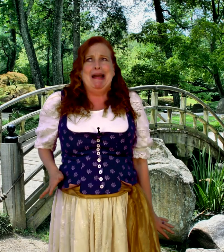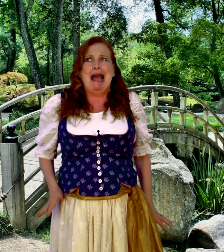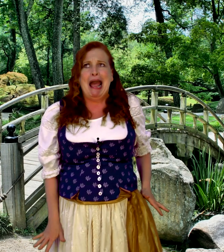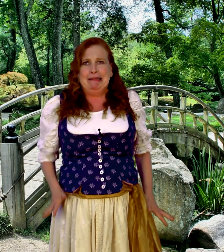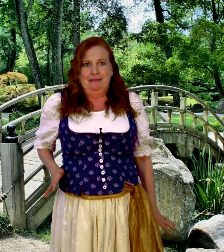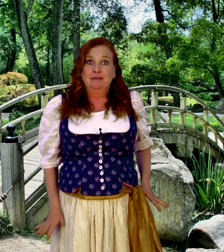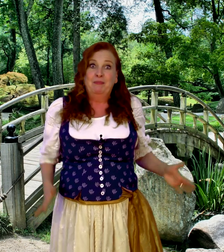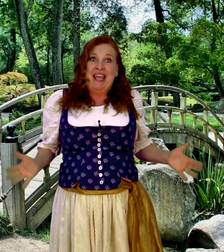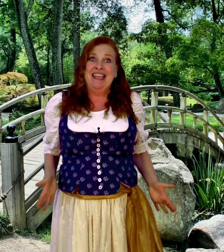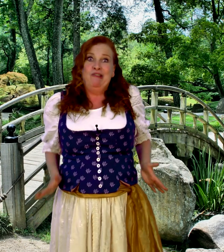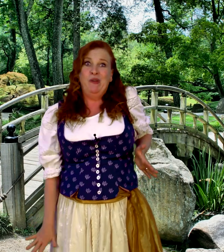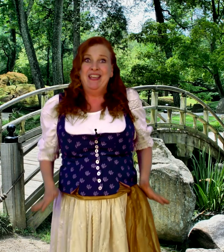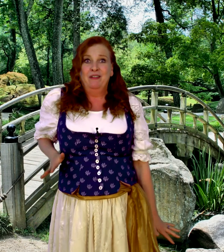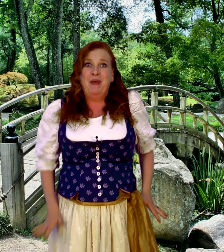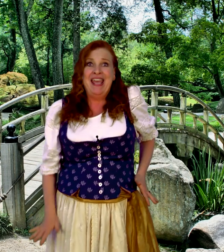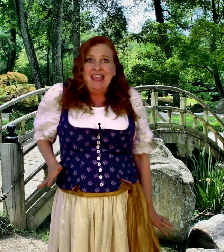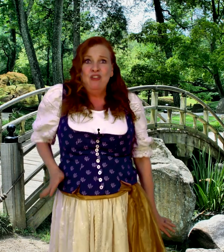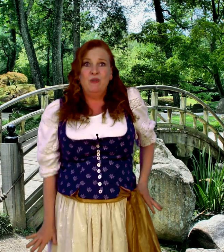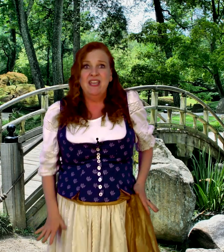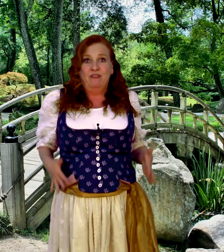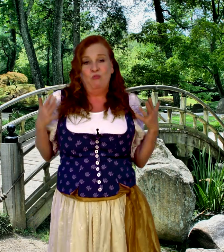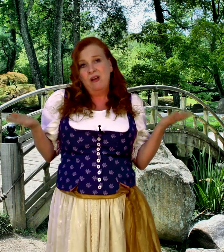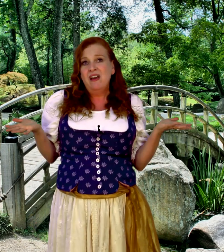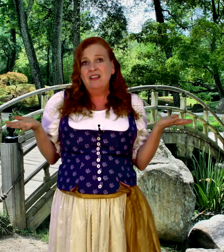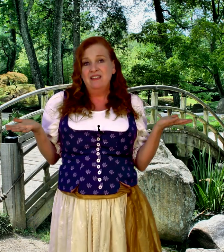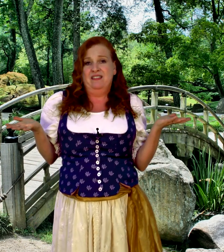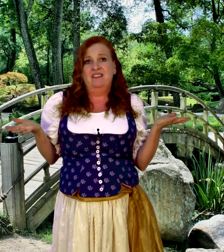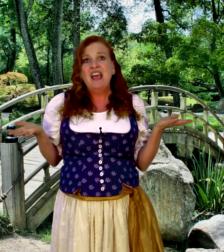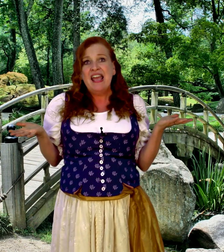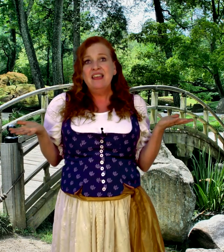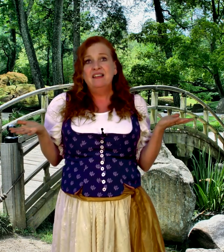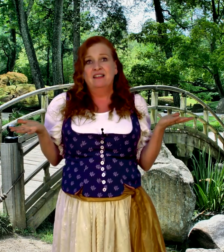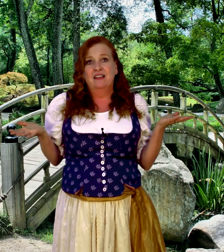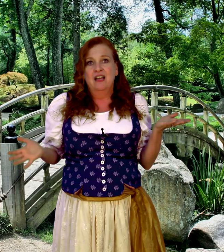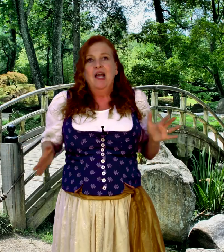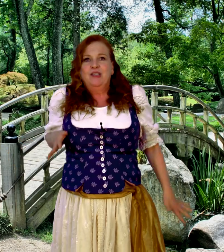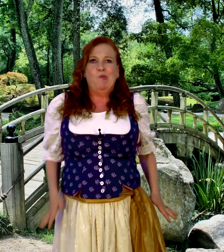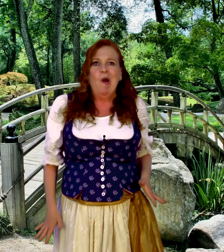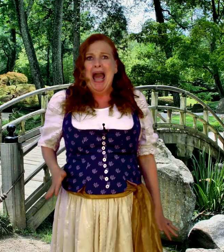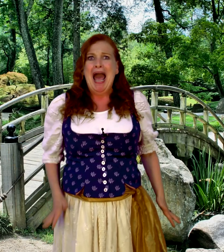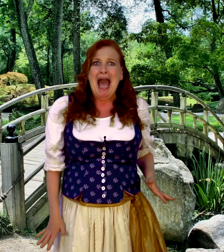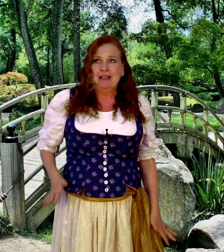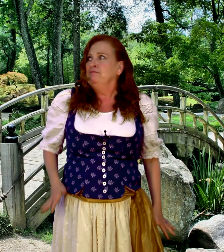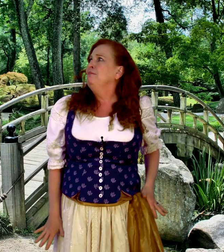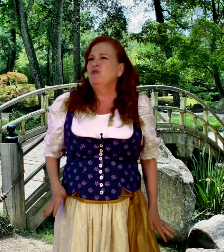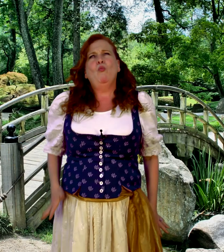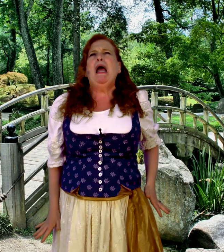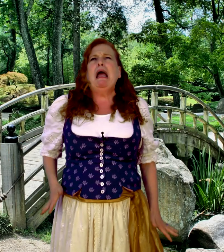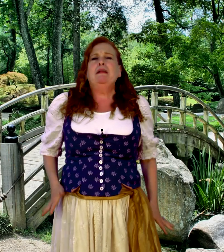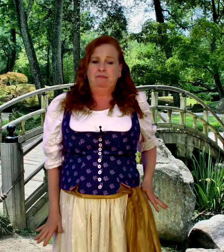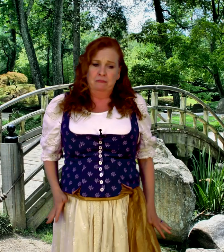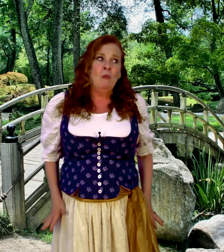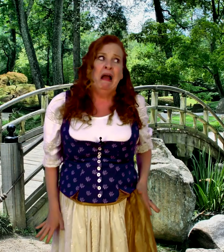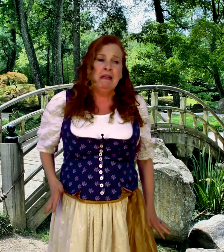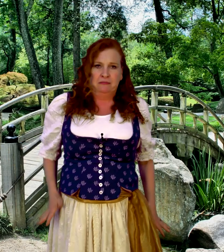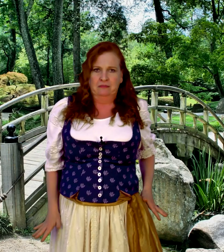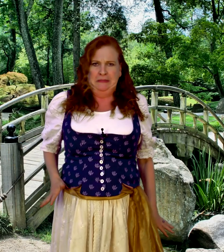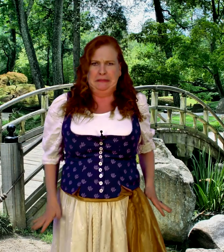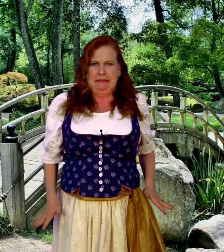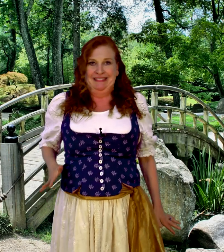Penguin, penguin, what do you say? Squawk, squawk, squawk, squawk